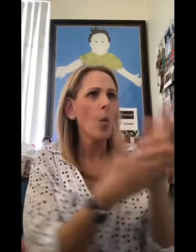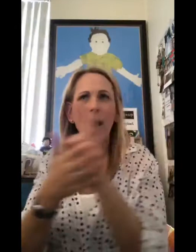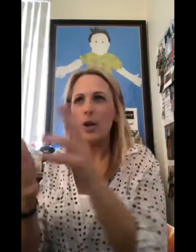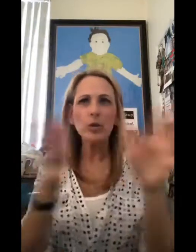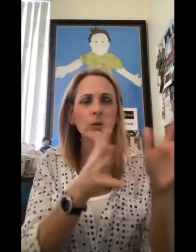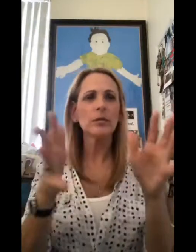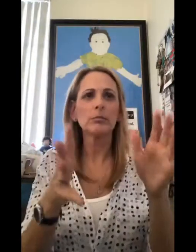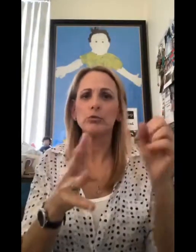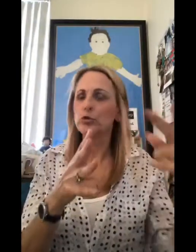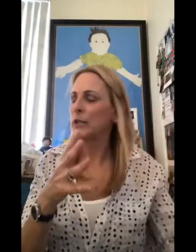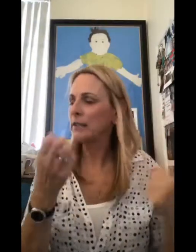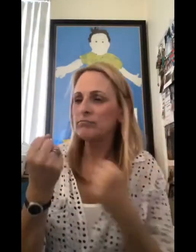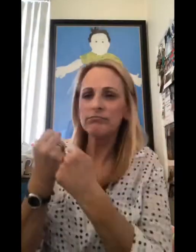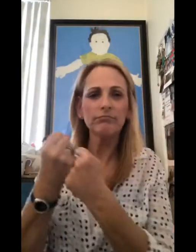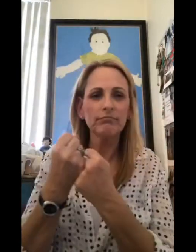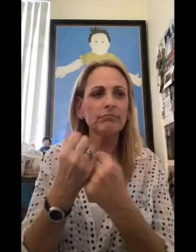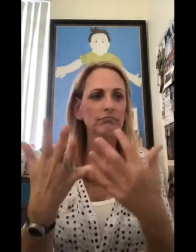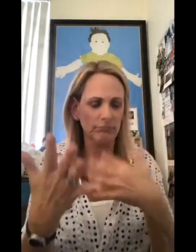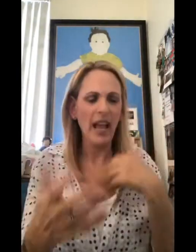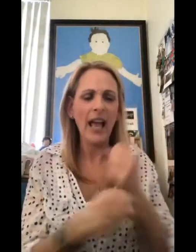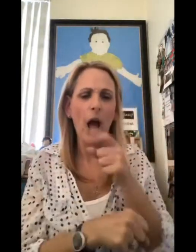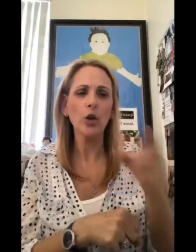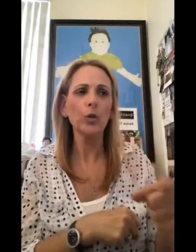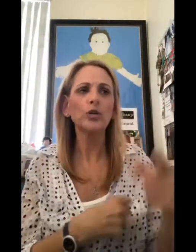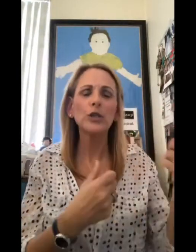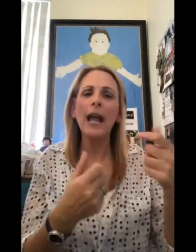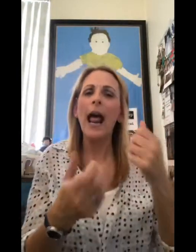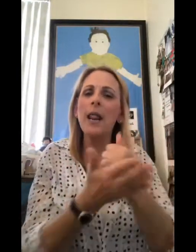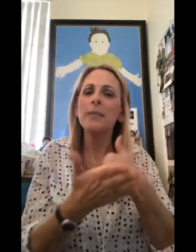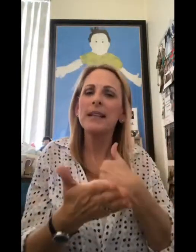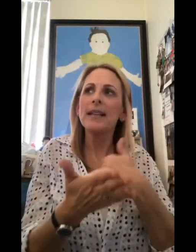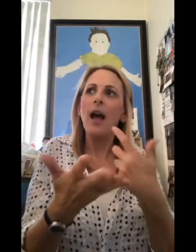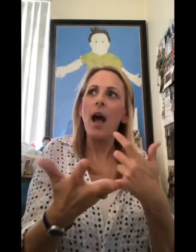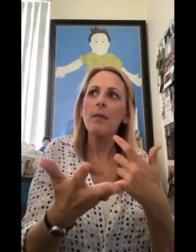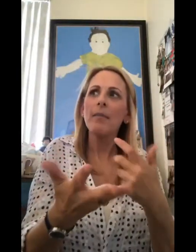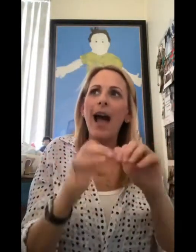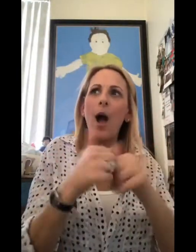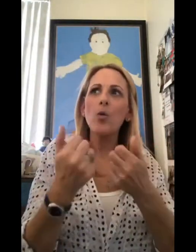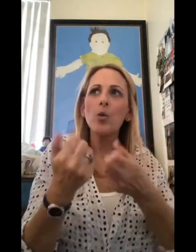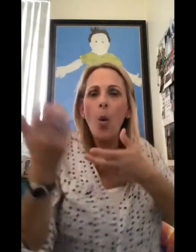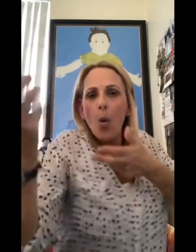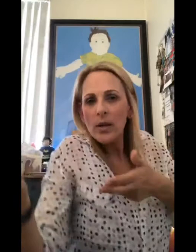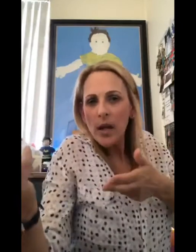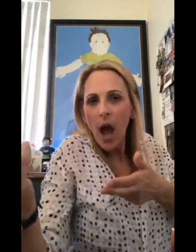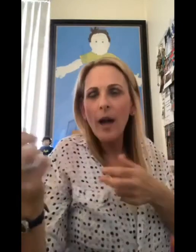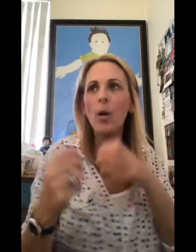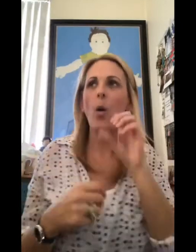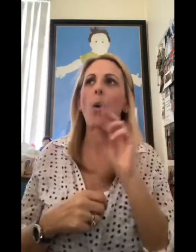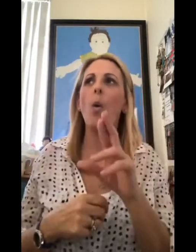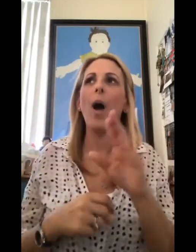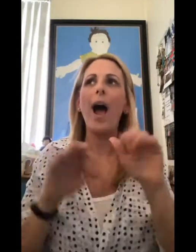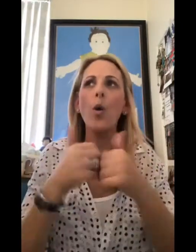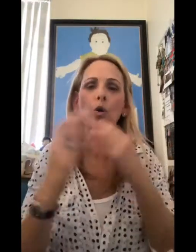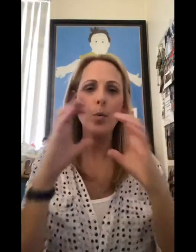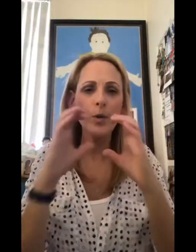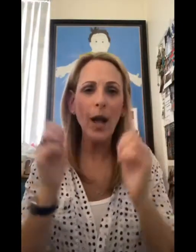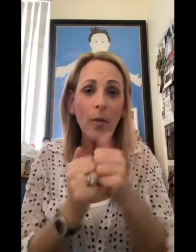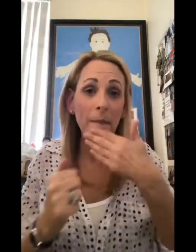on or even how to hold the gun, she always has my back, and she helps me out. She teaches me how to hold the gun. She